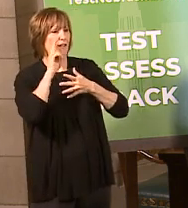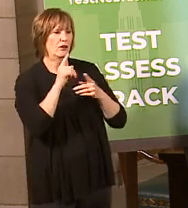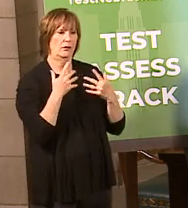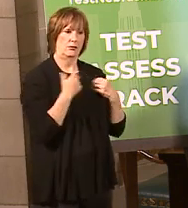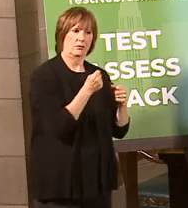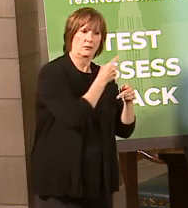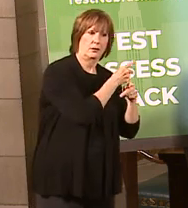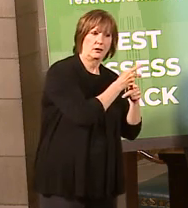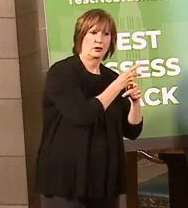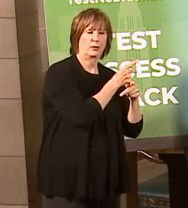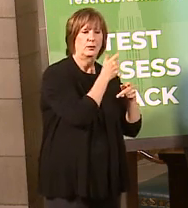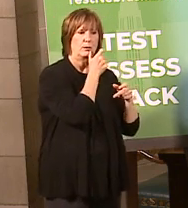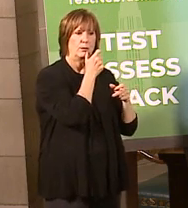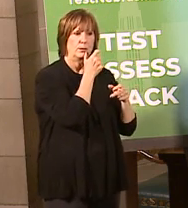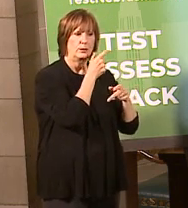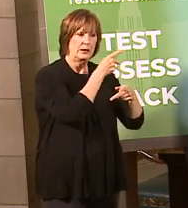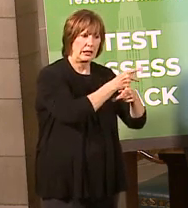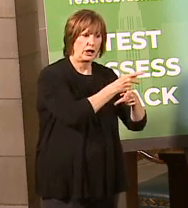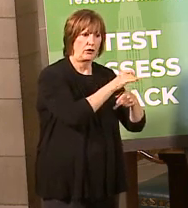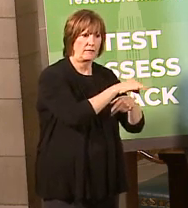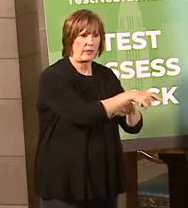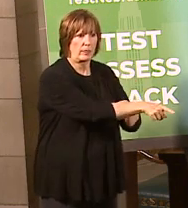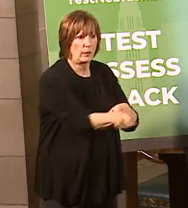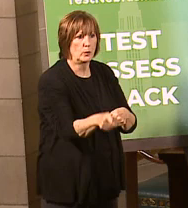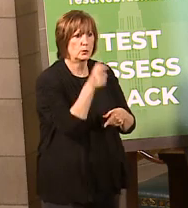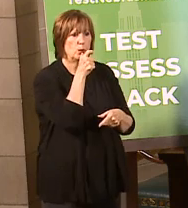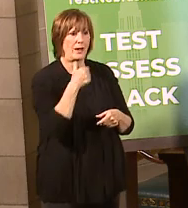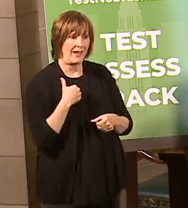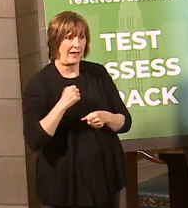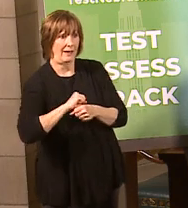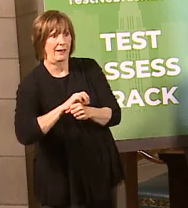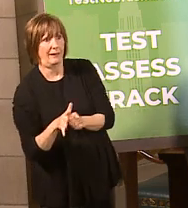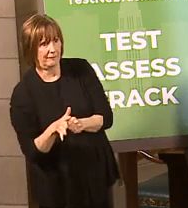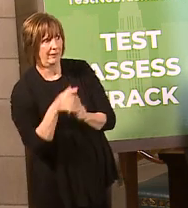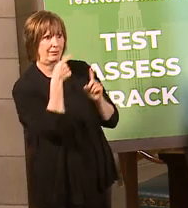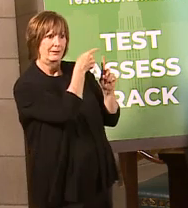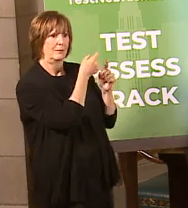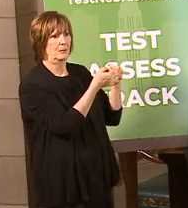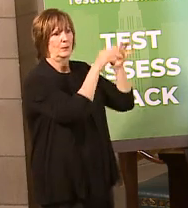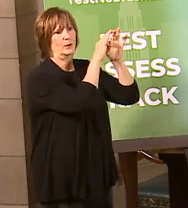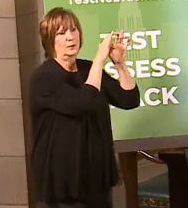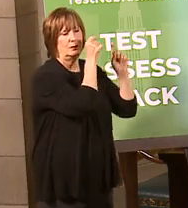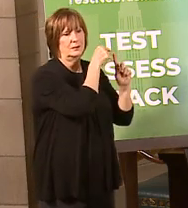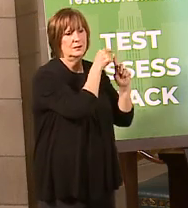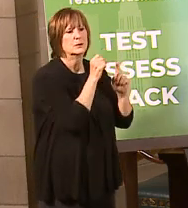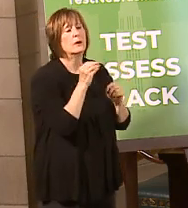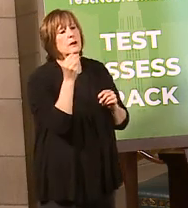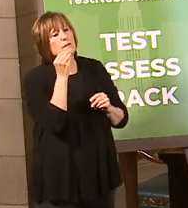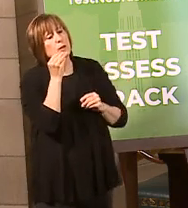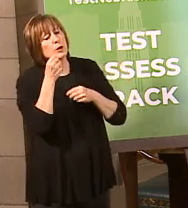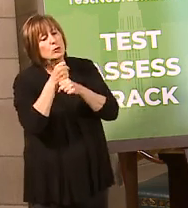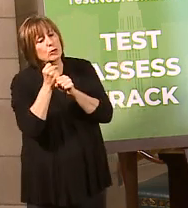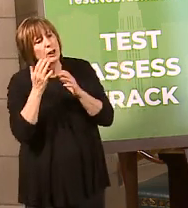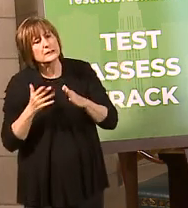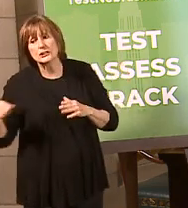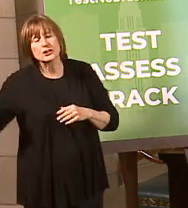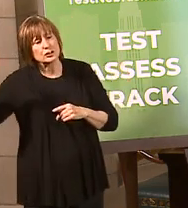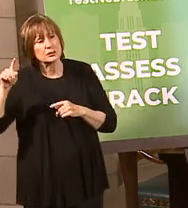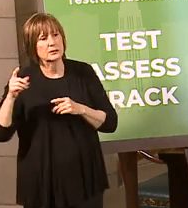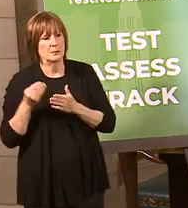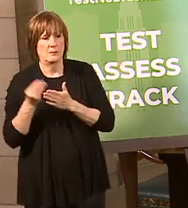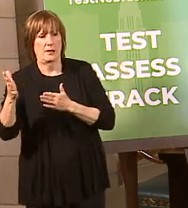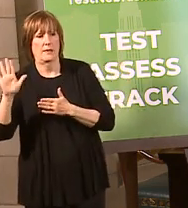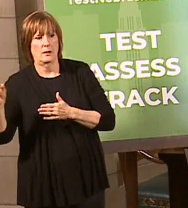workers and people who are directly taking care of coronavirus patients. So we're encouraging the food processors to reach out and get their own protective equipment. Do you